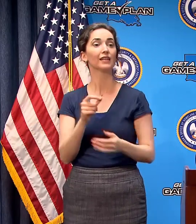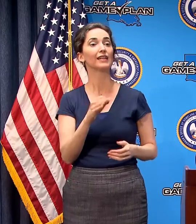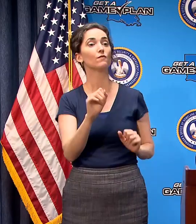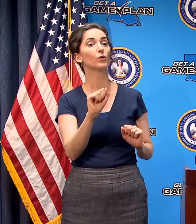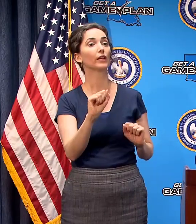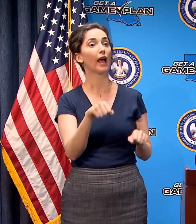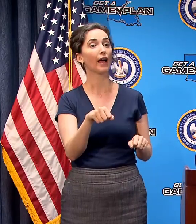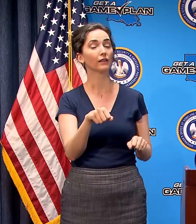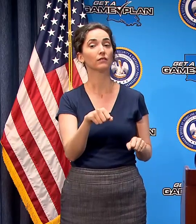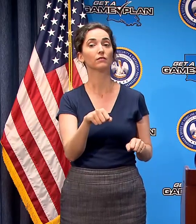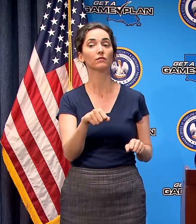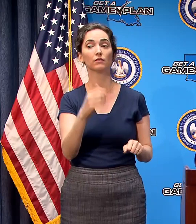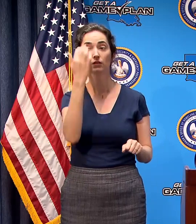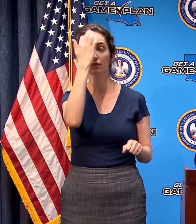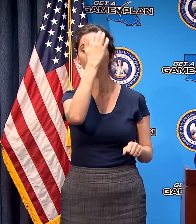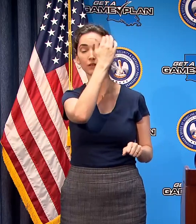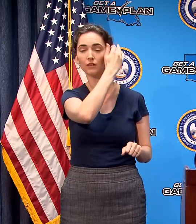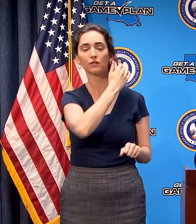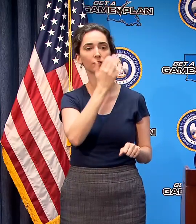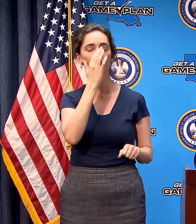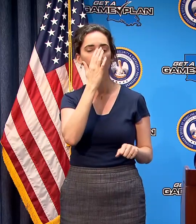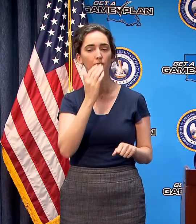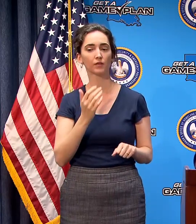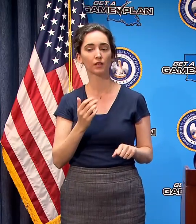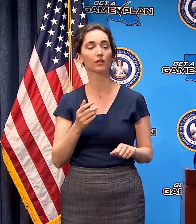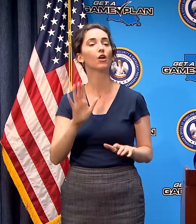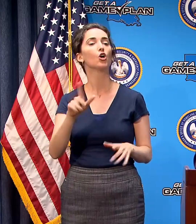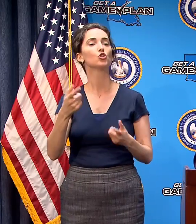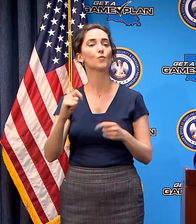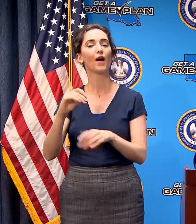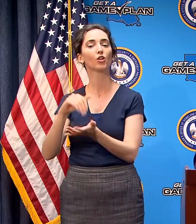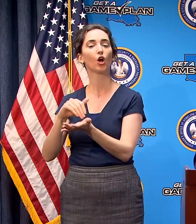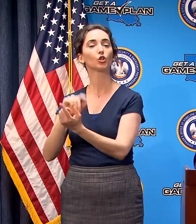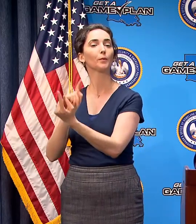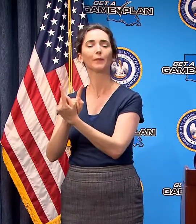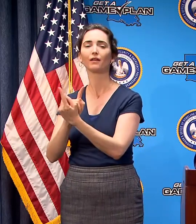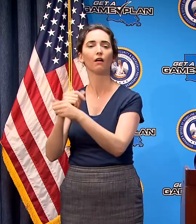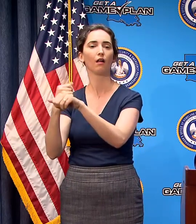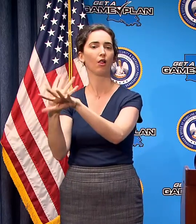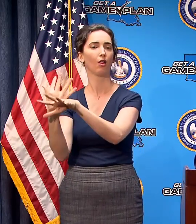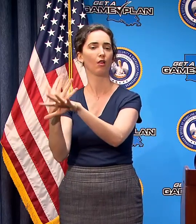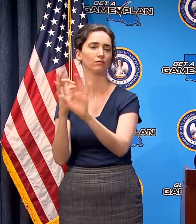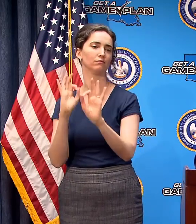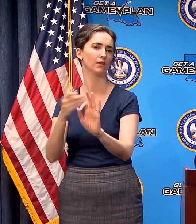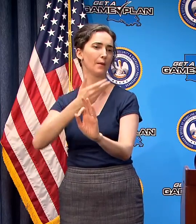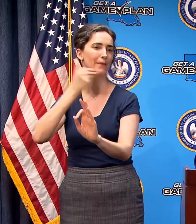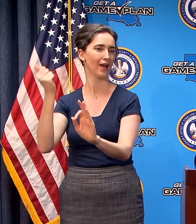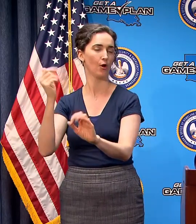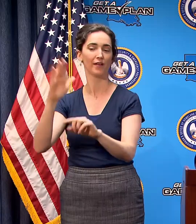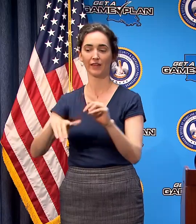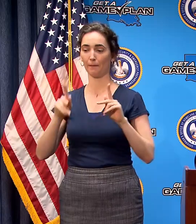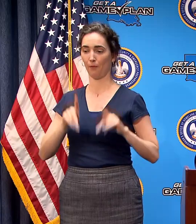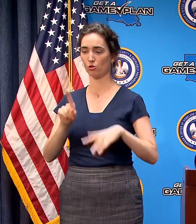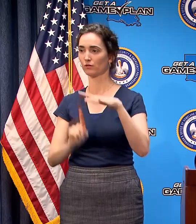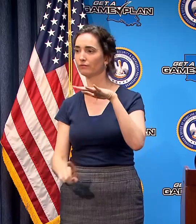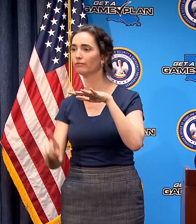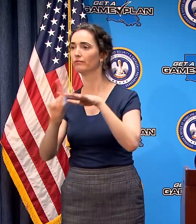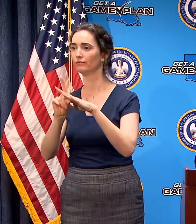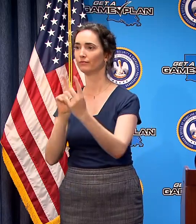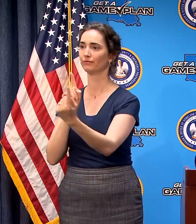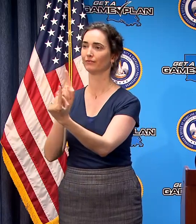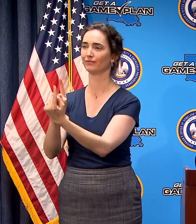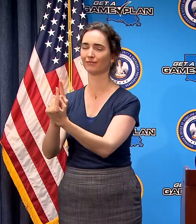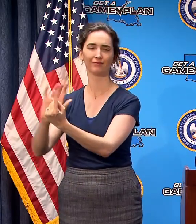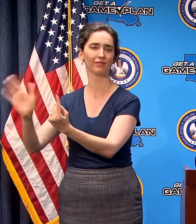see your care provider through telehealth rather than actually getting out